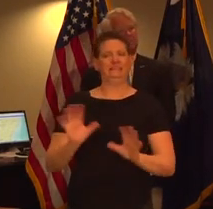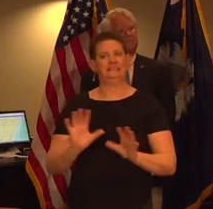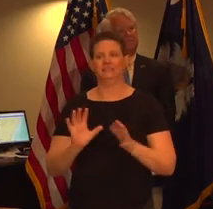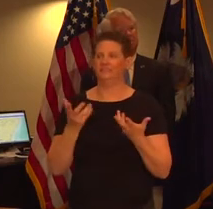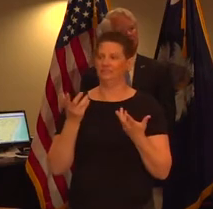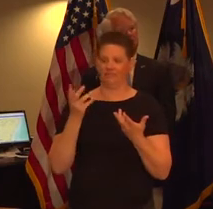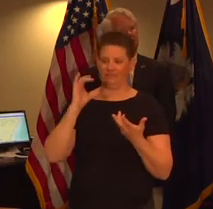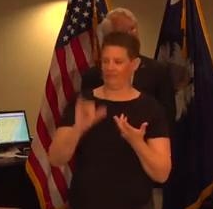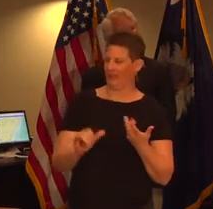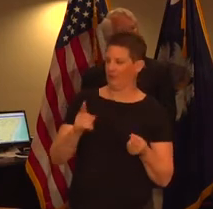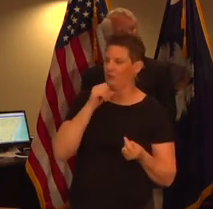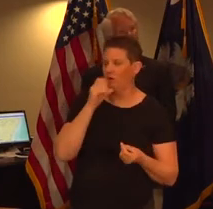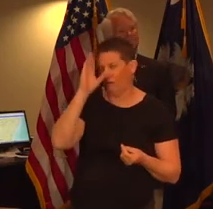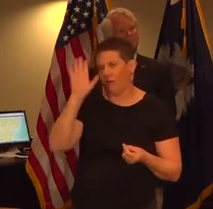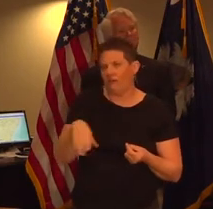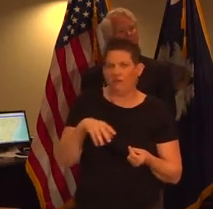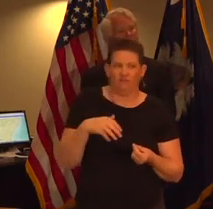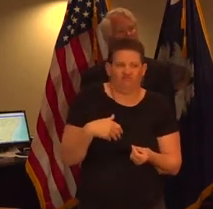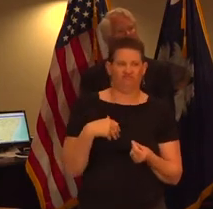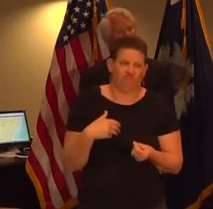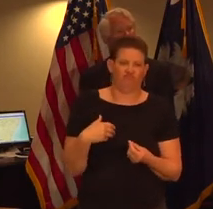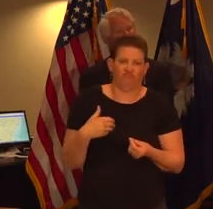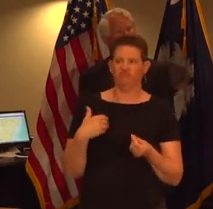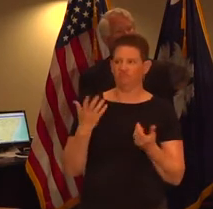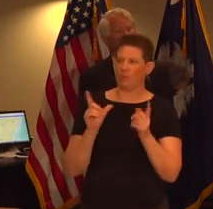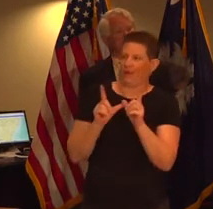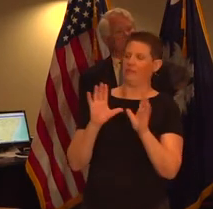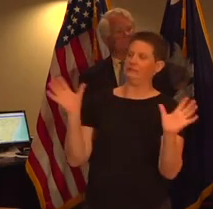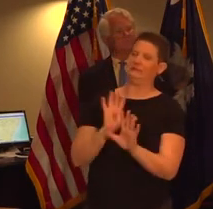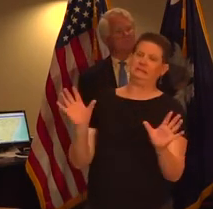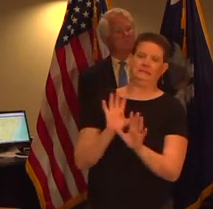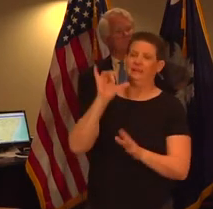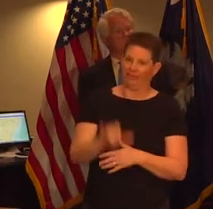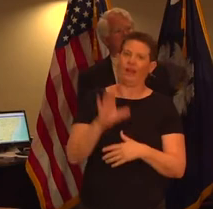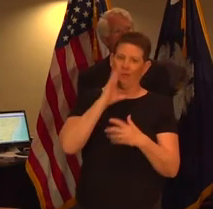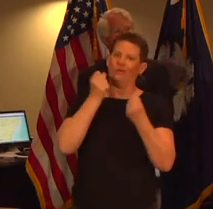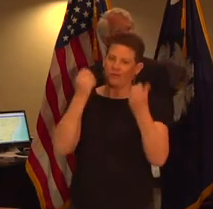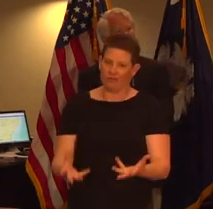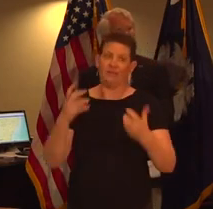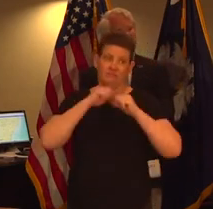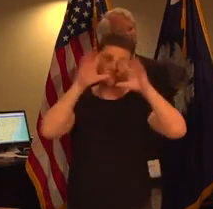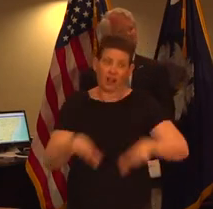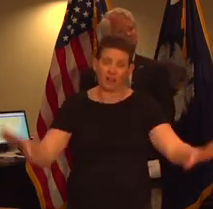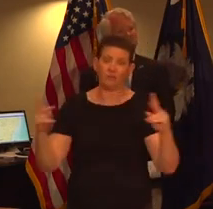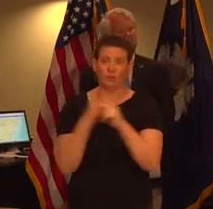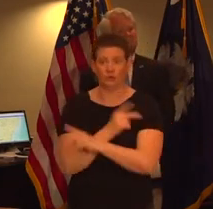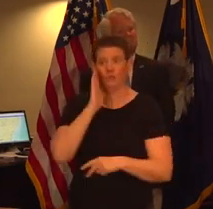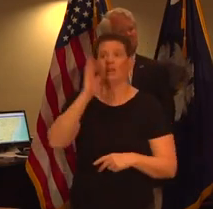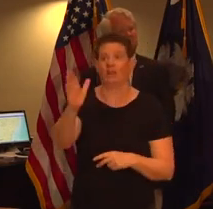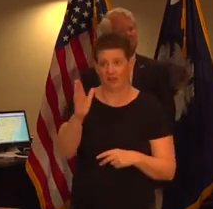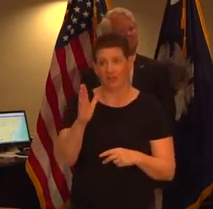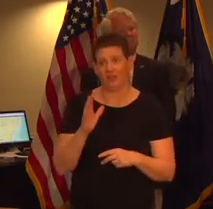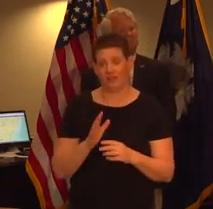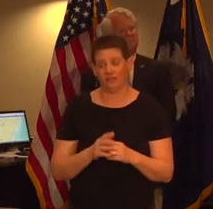of consciousness about what is going on is what will result in the spread of this virus so i